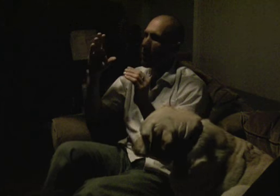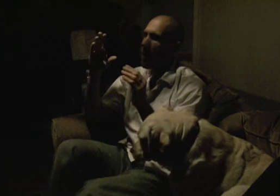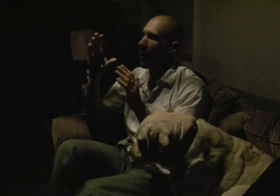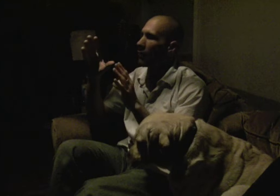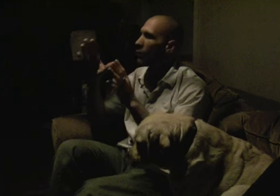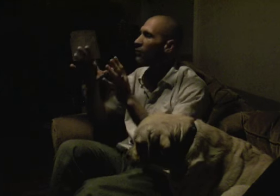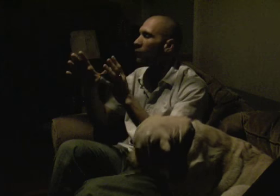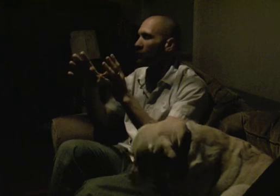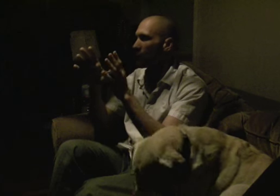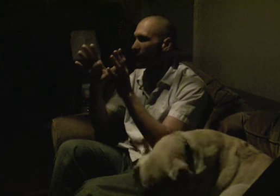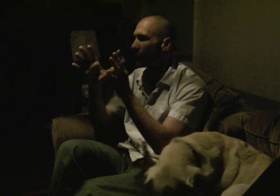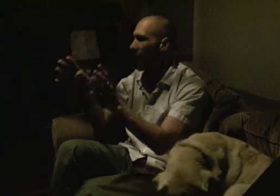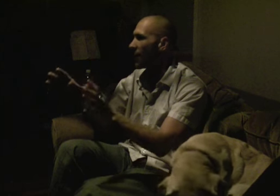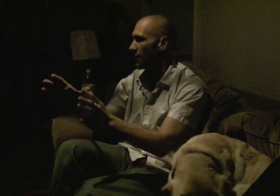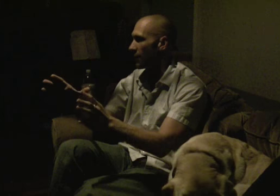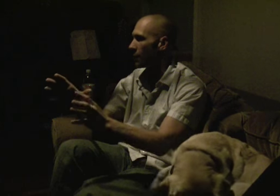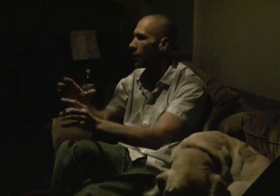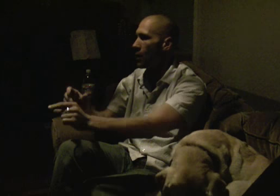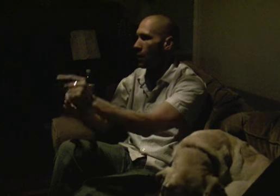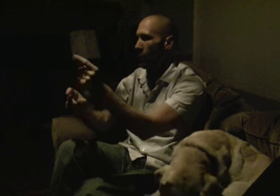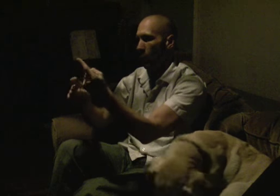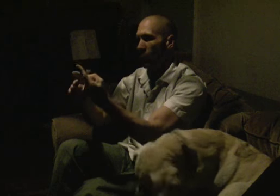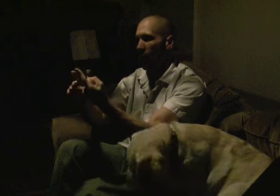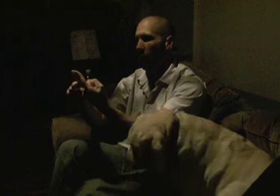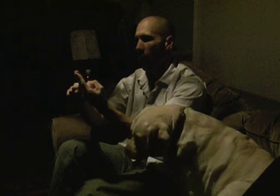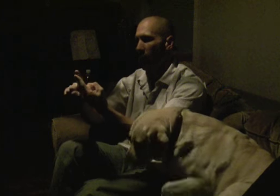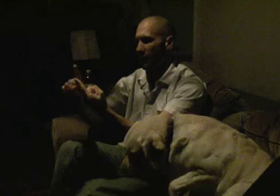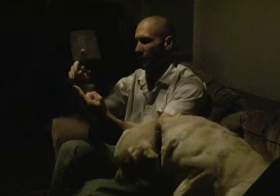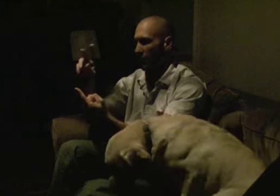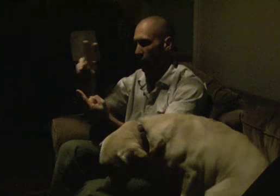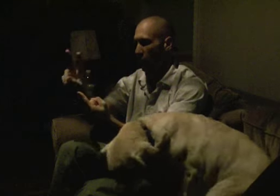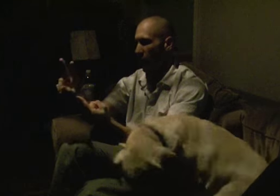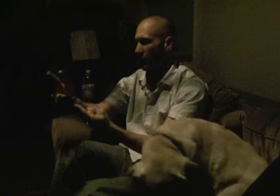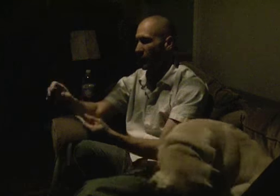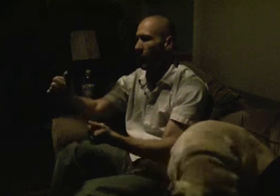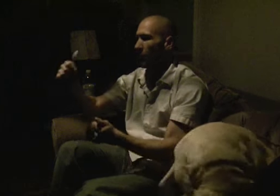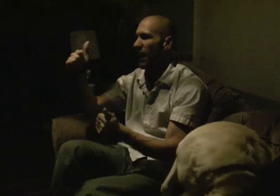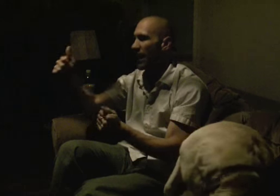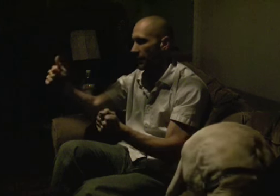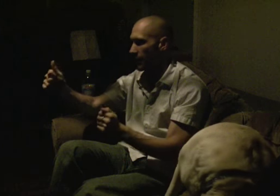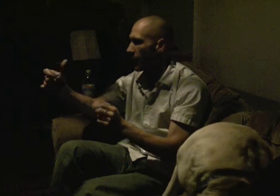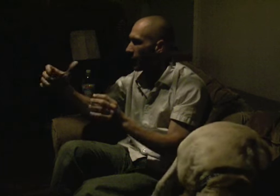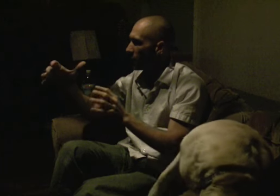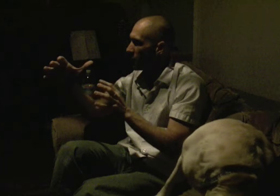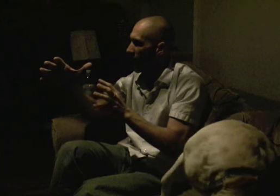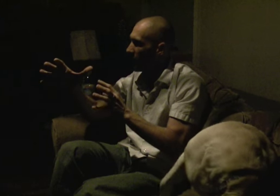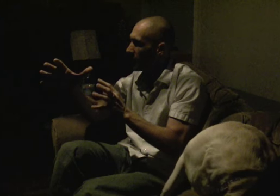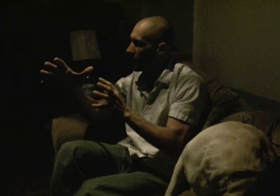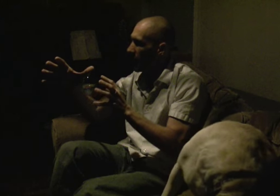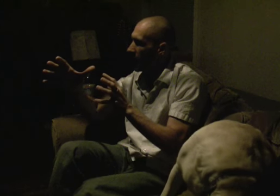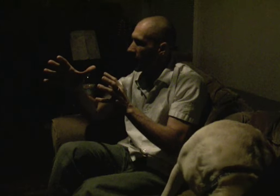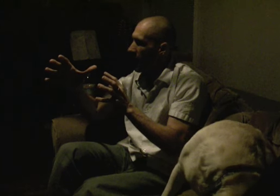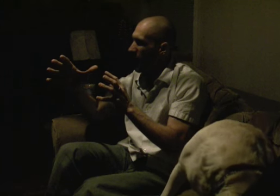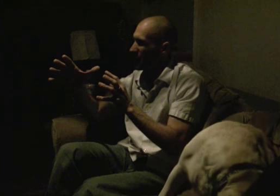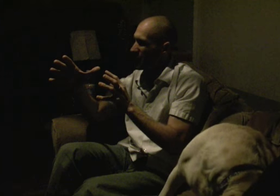There is no time here. But what's going on is two things. Pain. Pain and